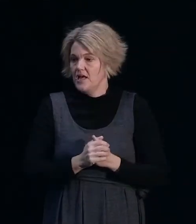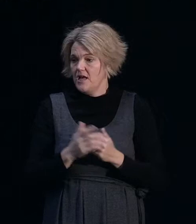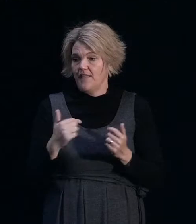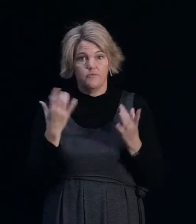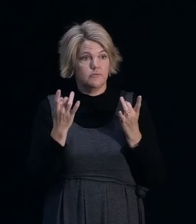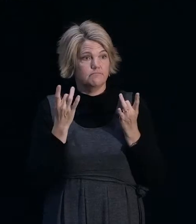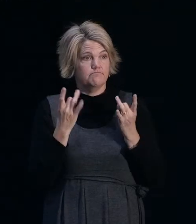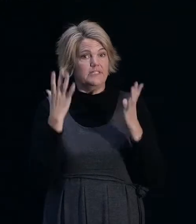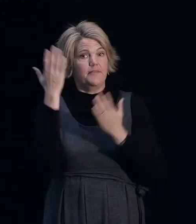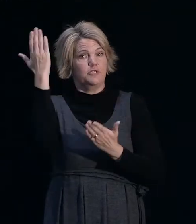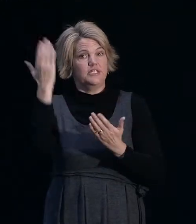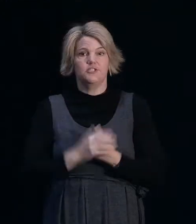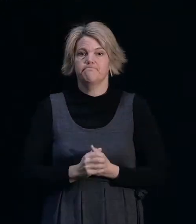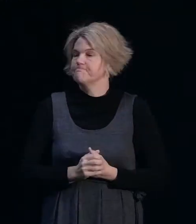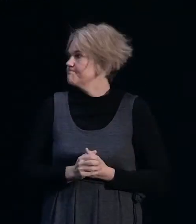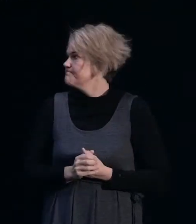the presentation.